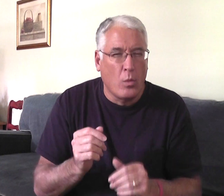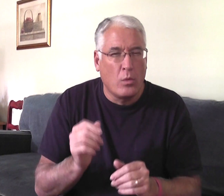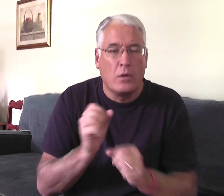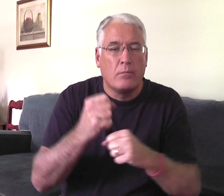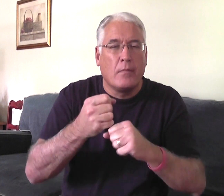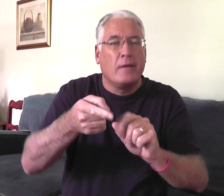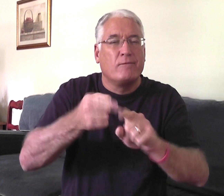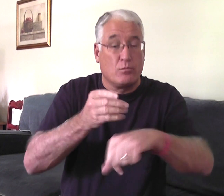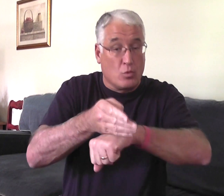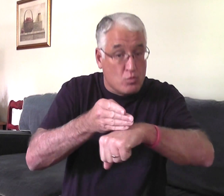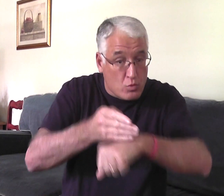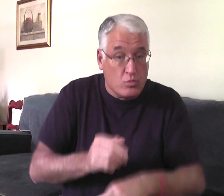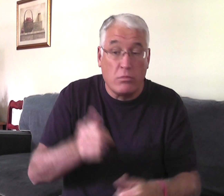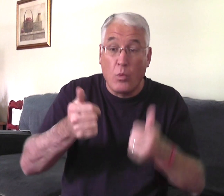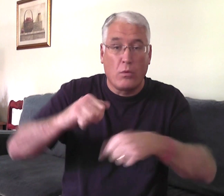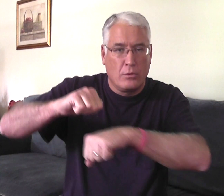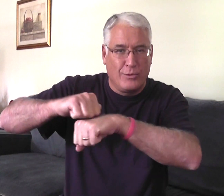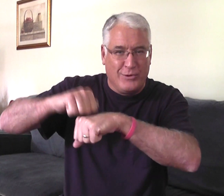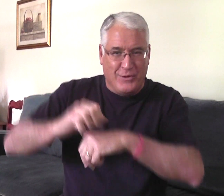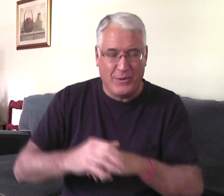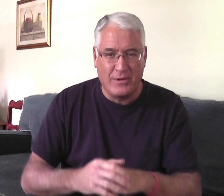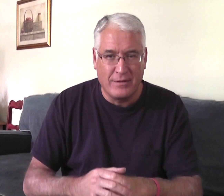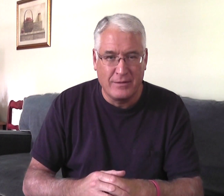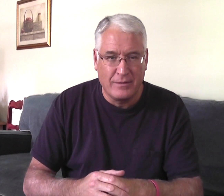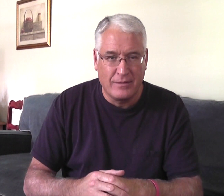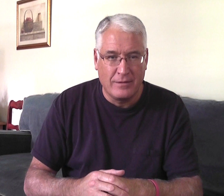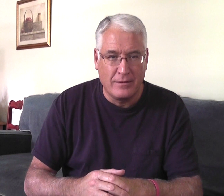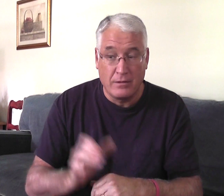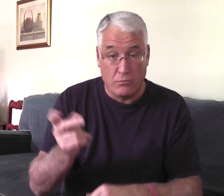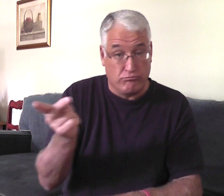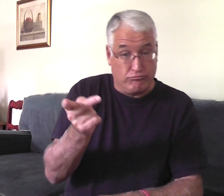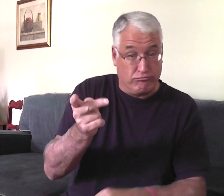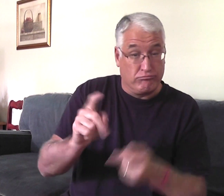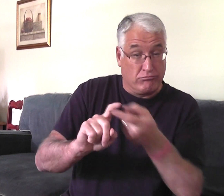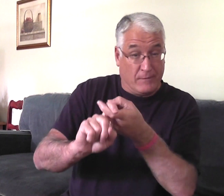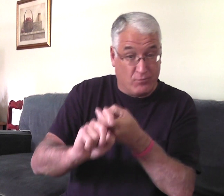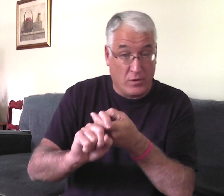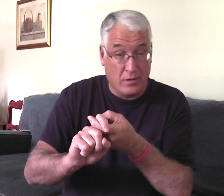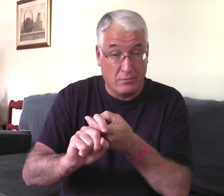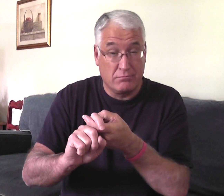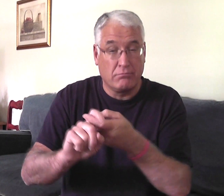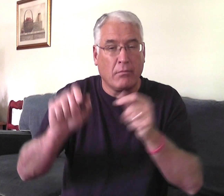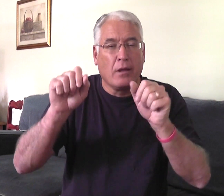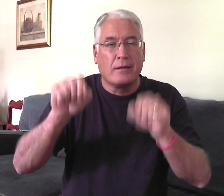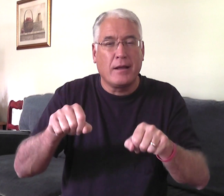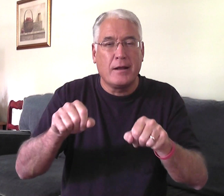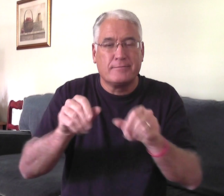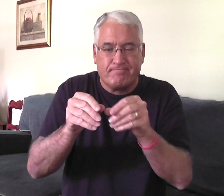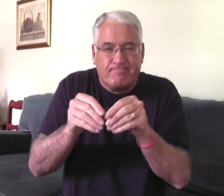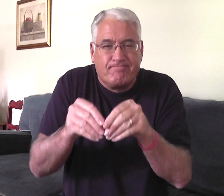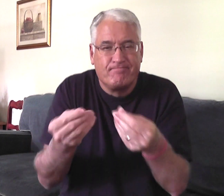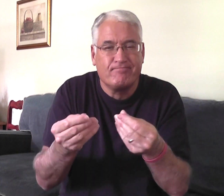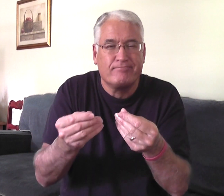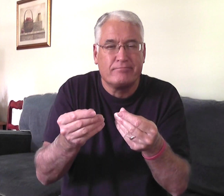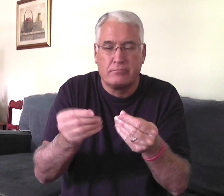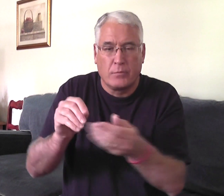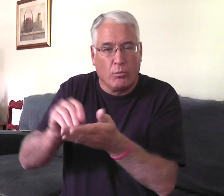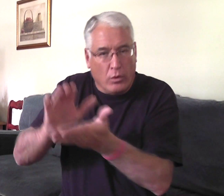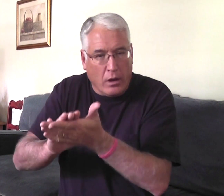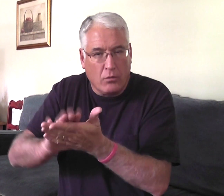This was small. It was made from wood or stone. Two friends, they could break